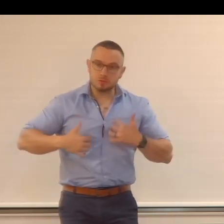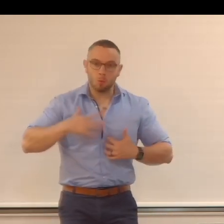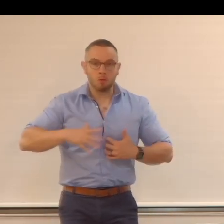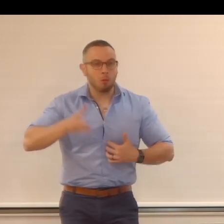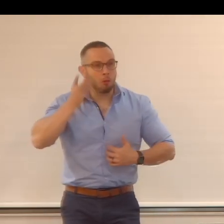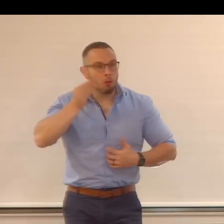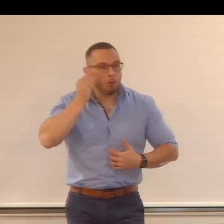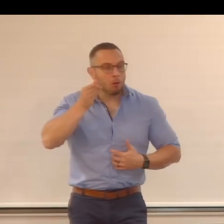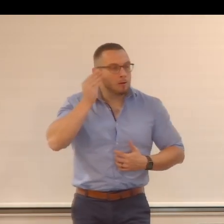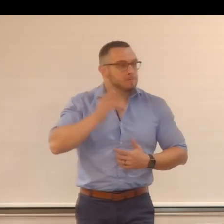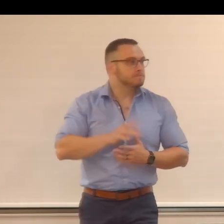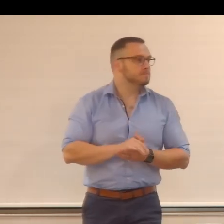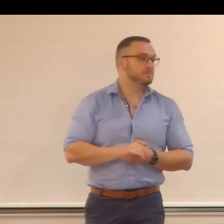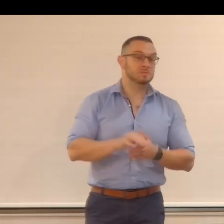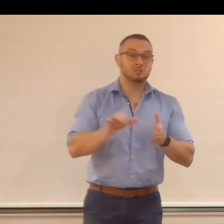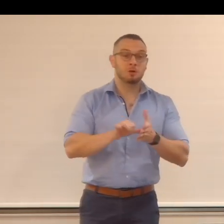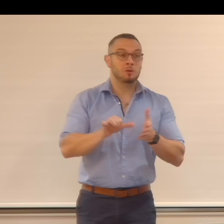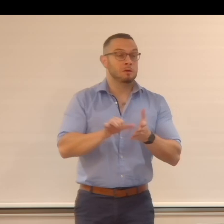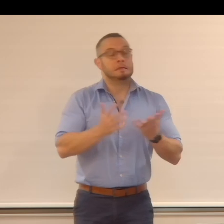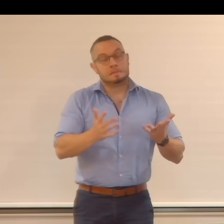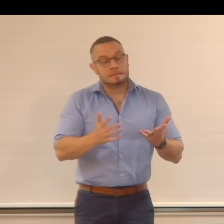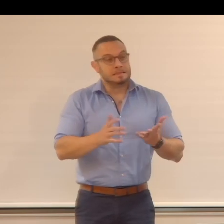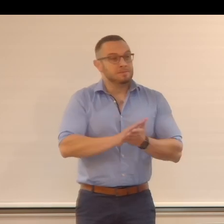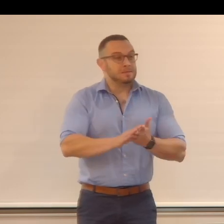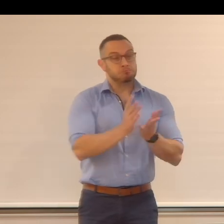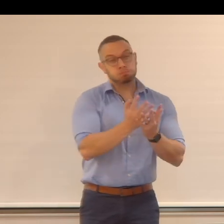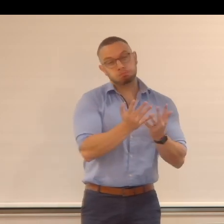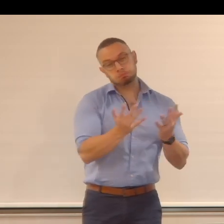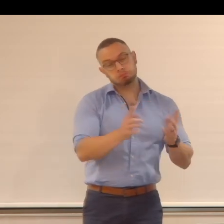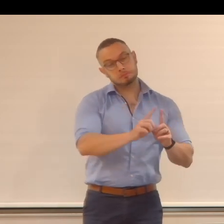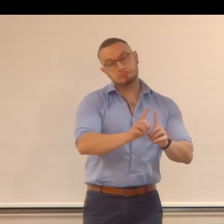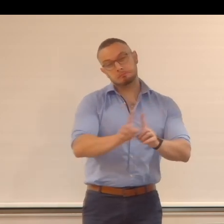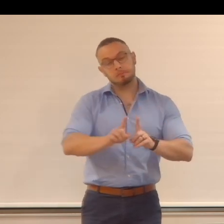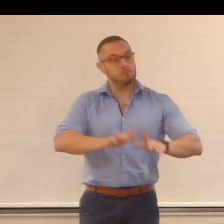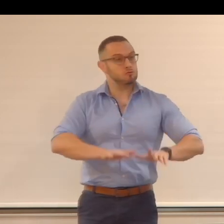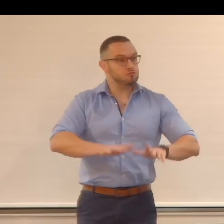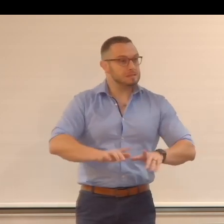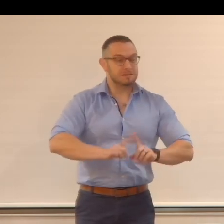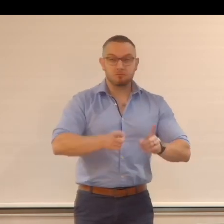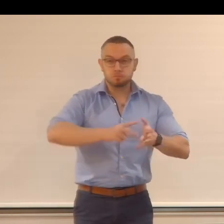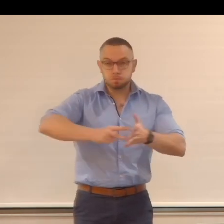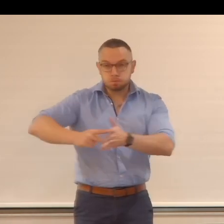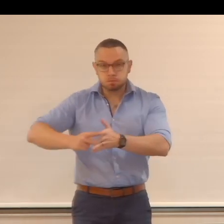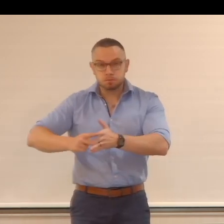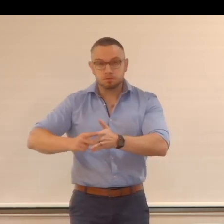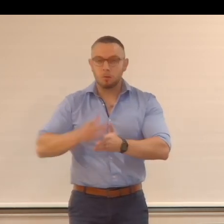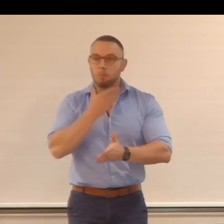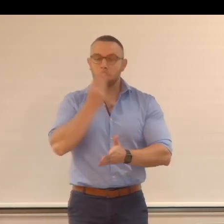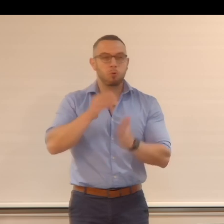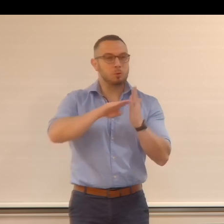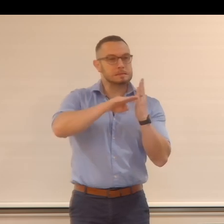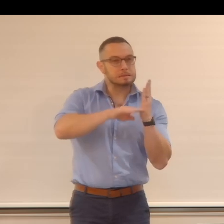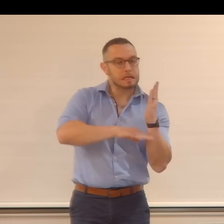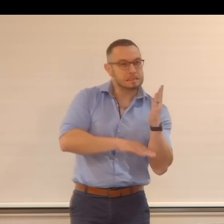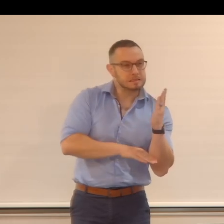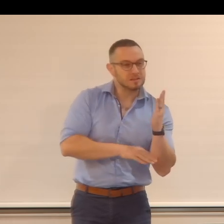And the problem is there's so many of them, so many of us from so many different countries and organizations, and there's no standards, there's